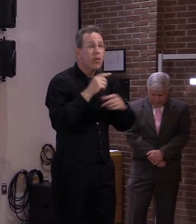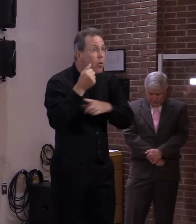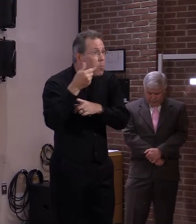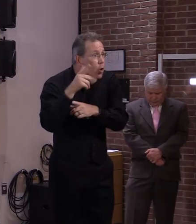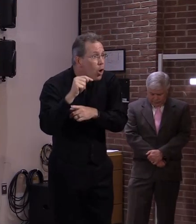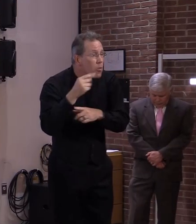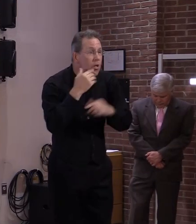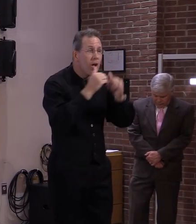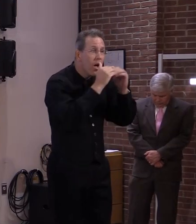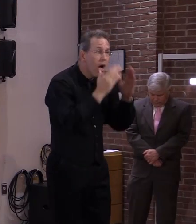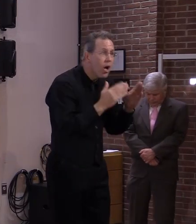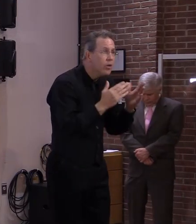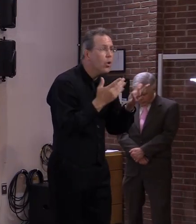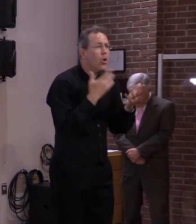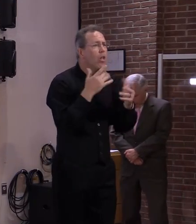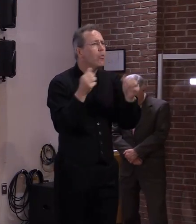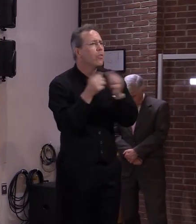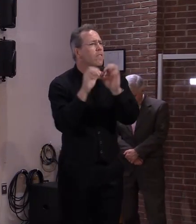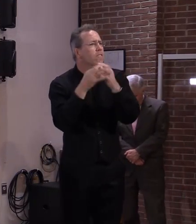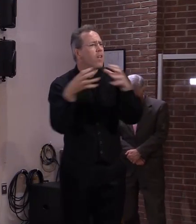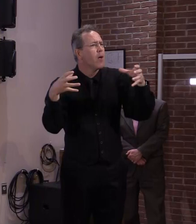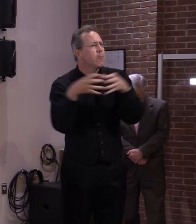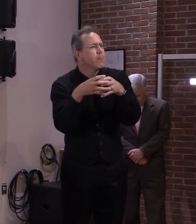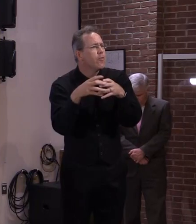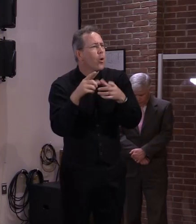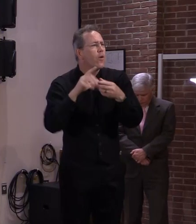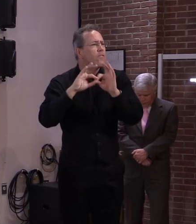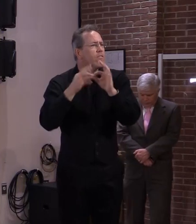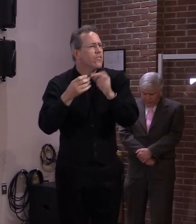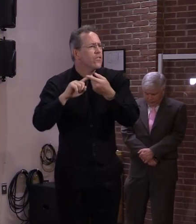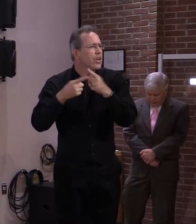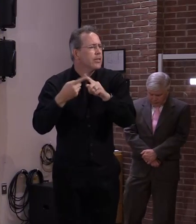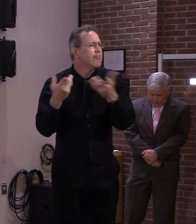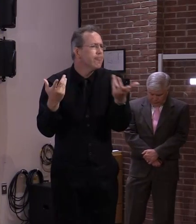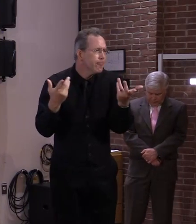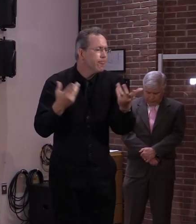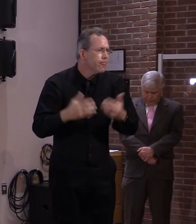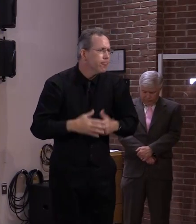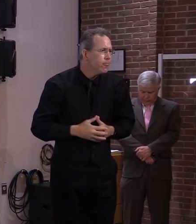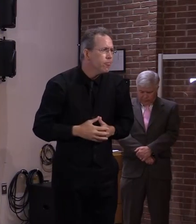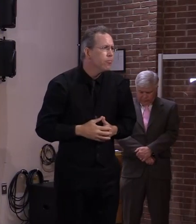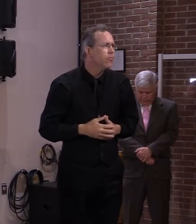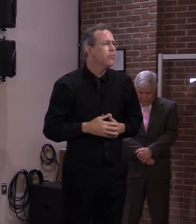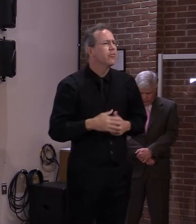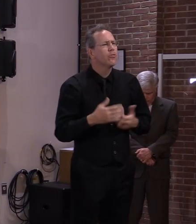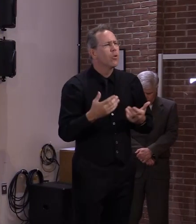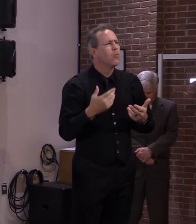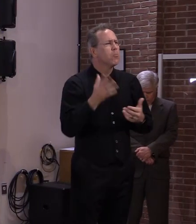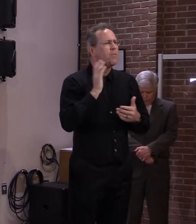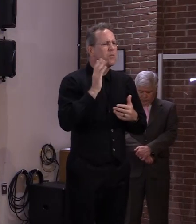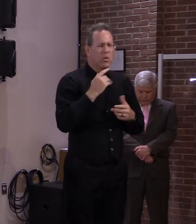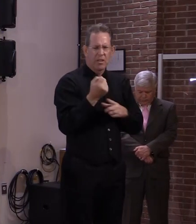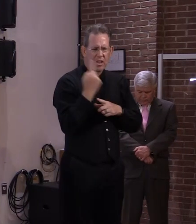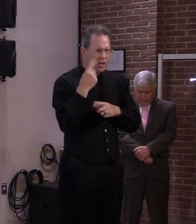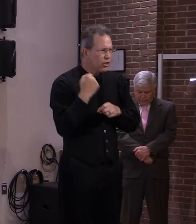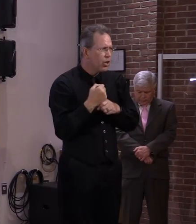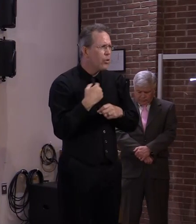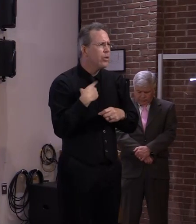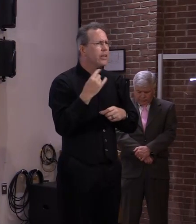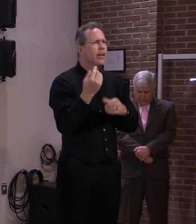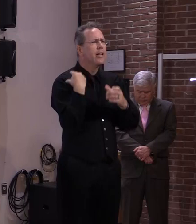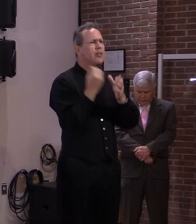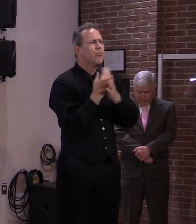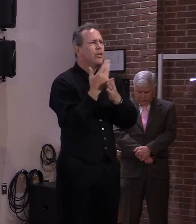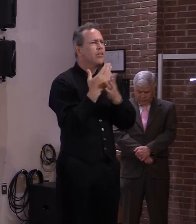friends if that's where they came from before the pandemic um as the state shut down last spring also some of them